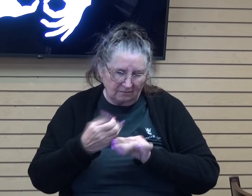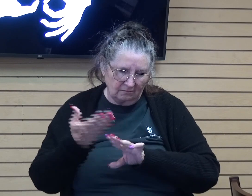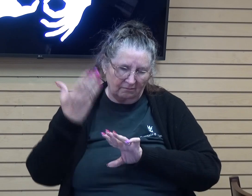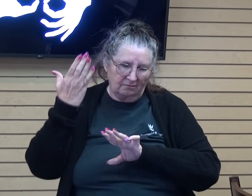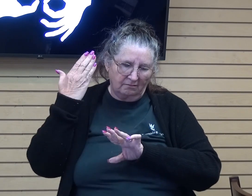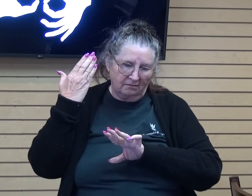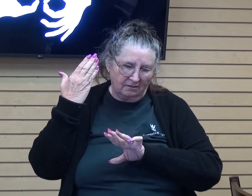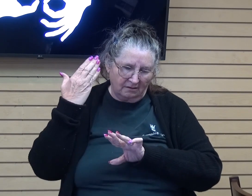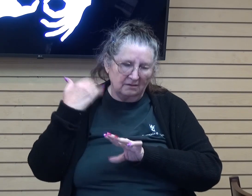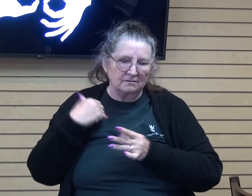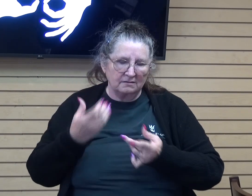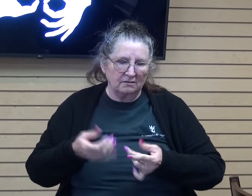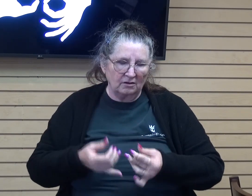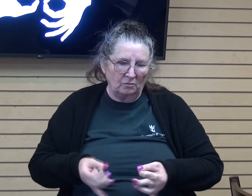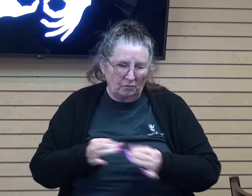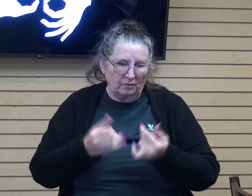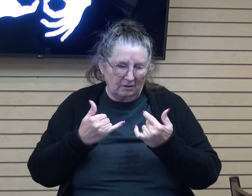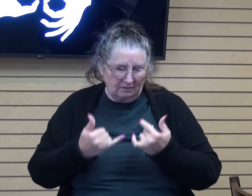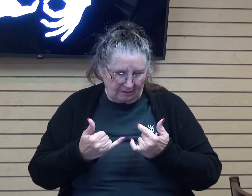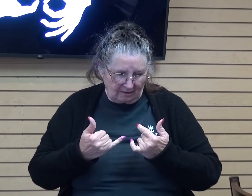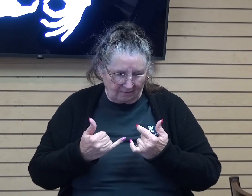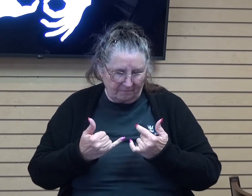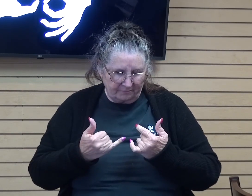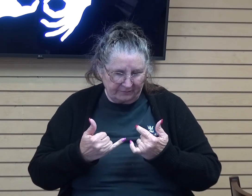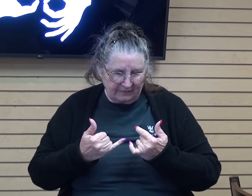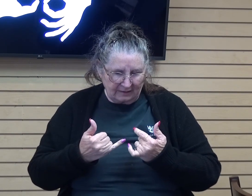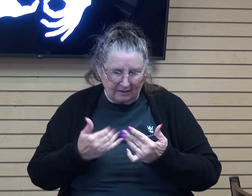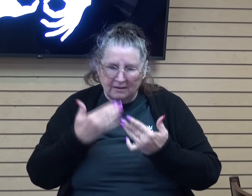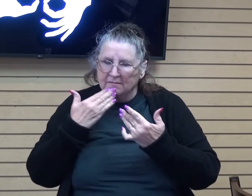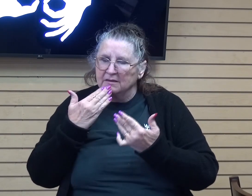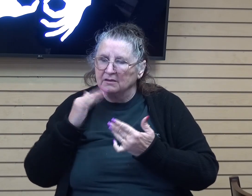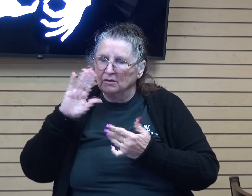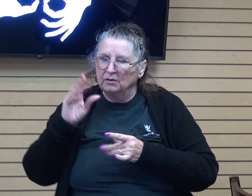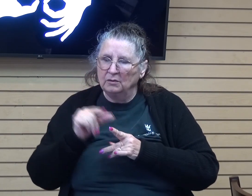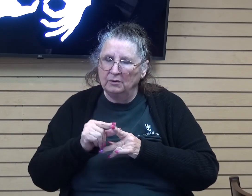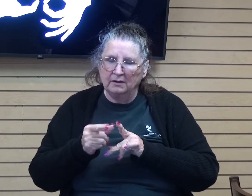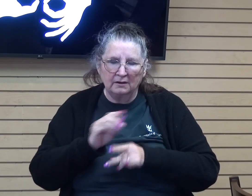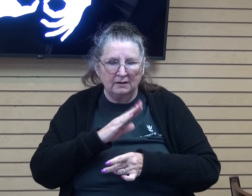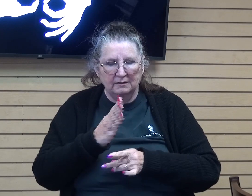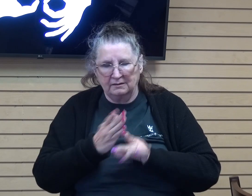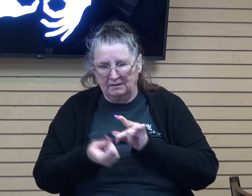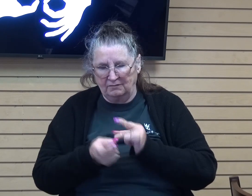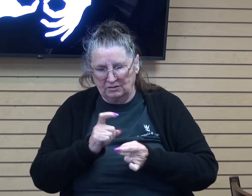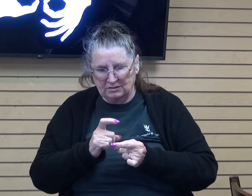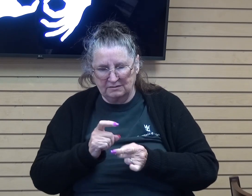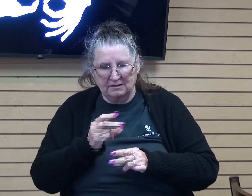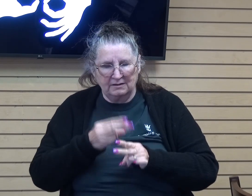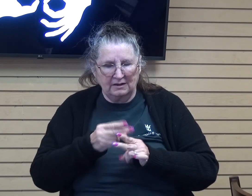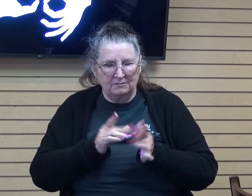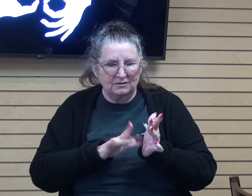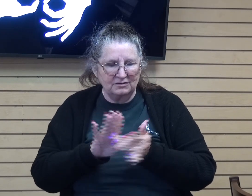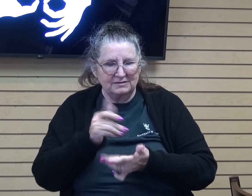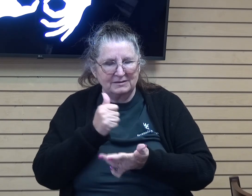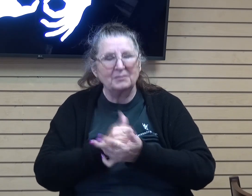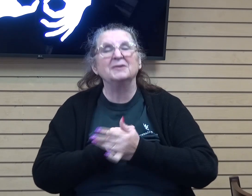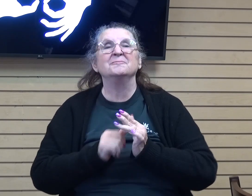still relevant then as it is today and we just thank you that your word never changes in Jesus name amen. Okay